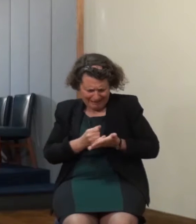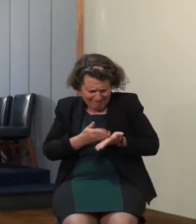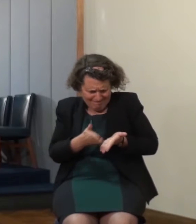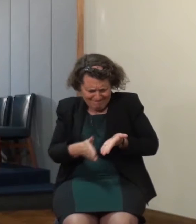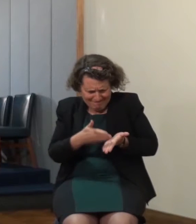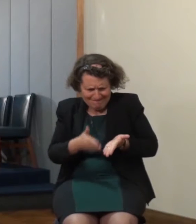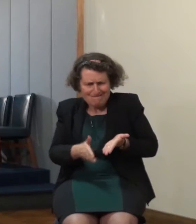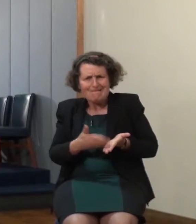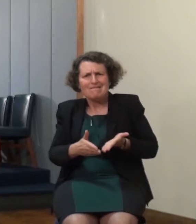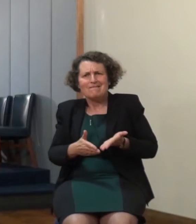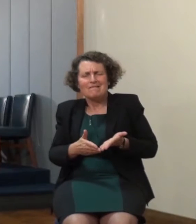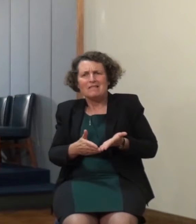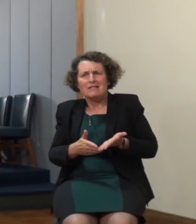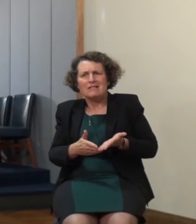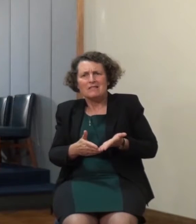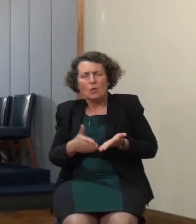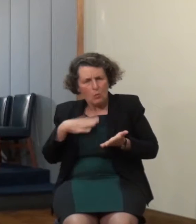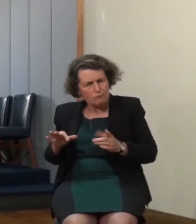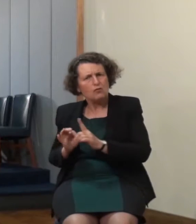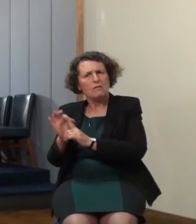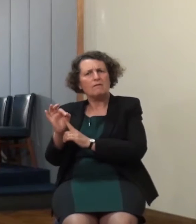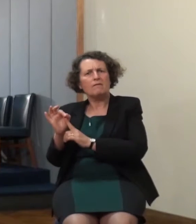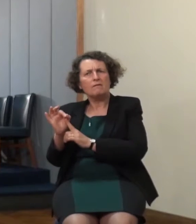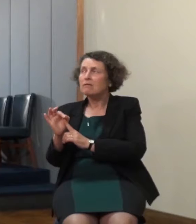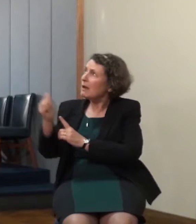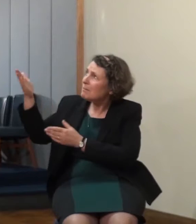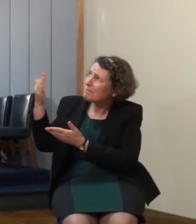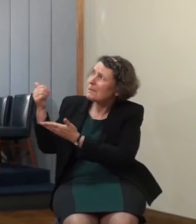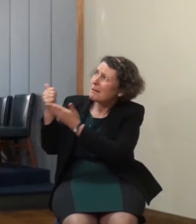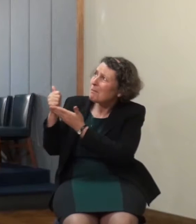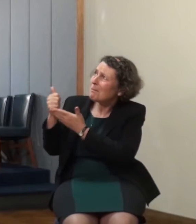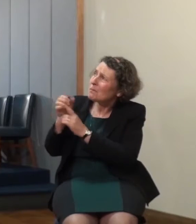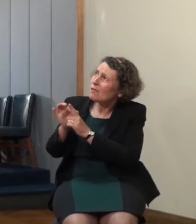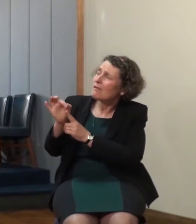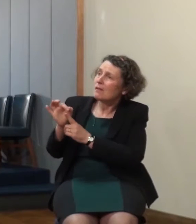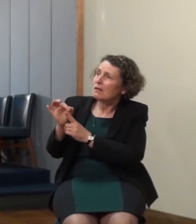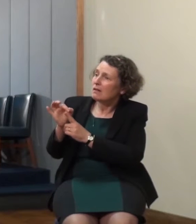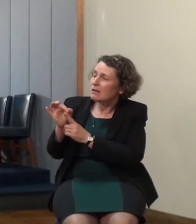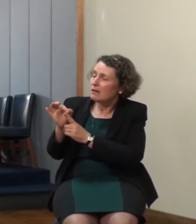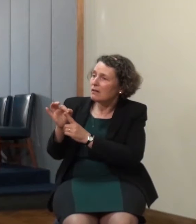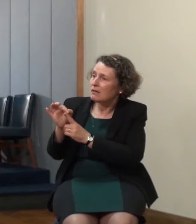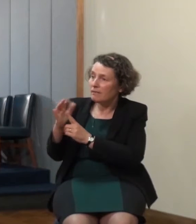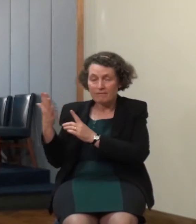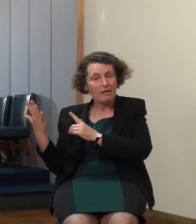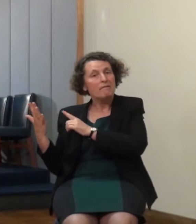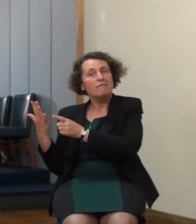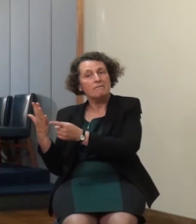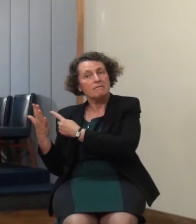and advance by God's gracious help they kept alive their desire for the coming